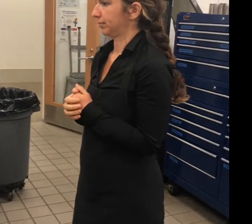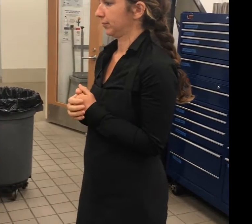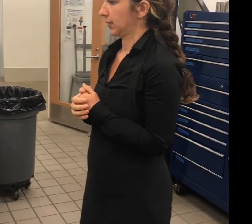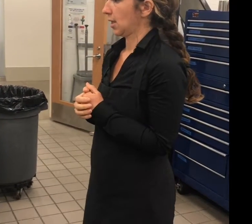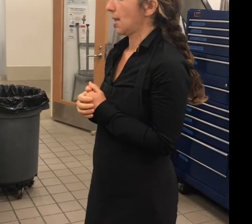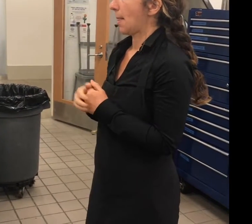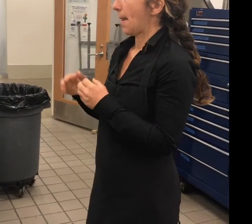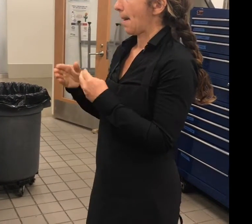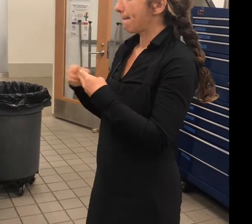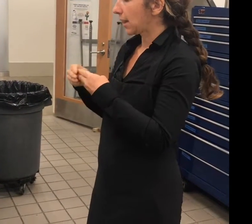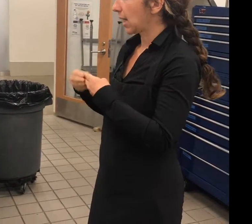Excuse me.